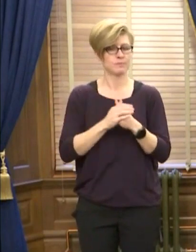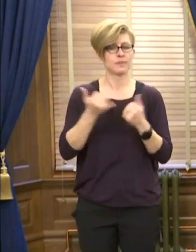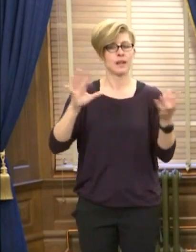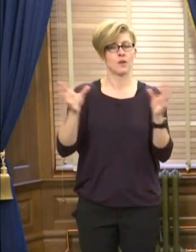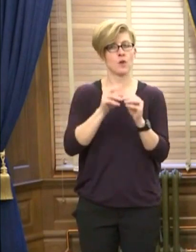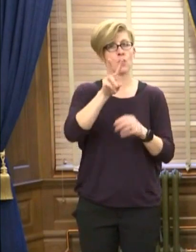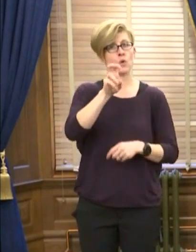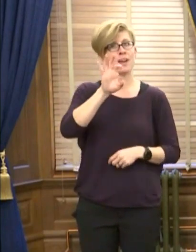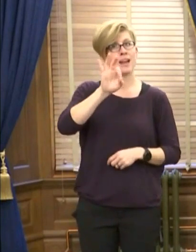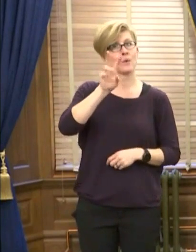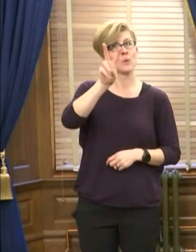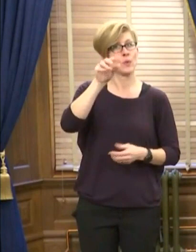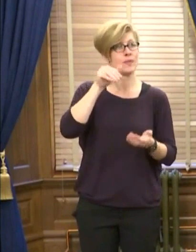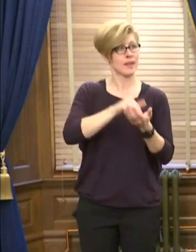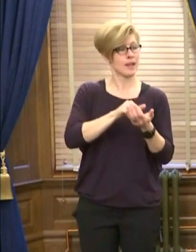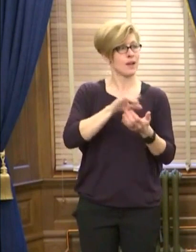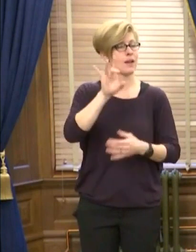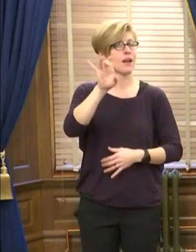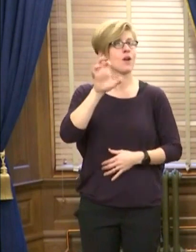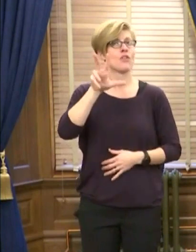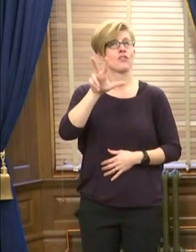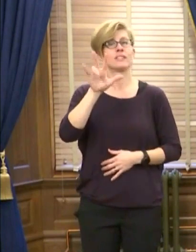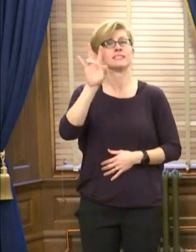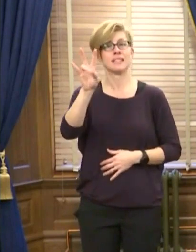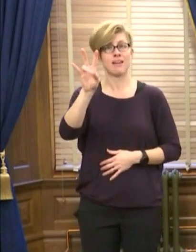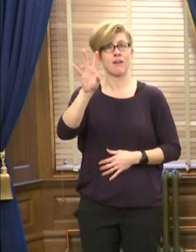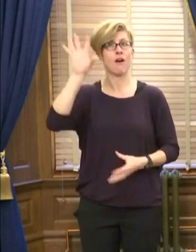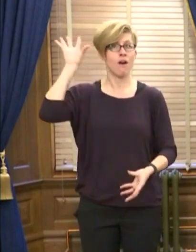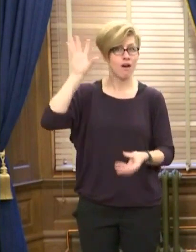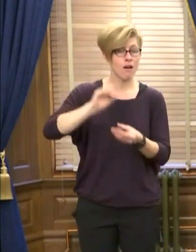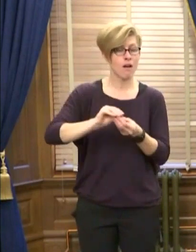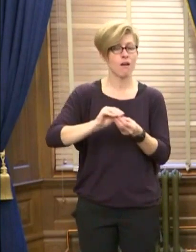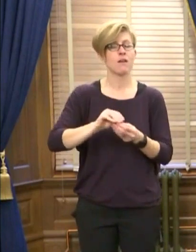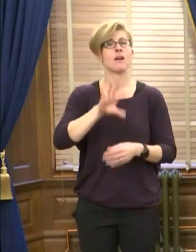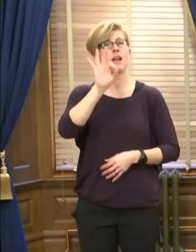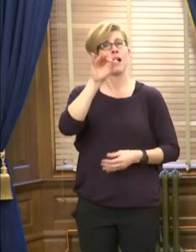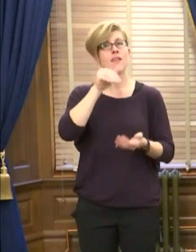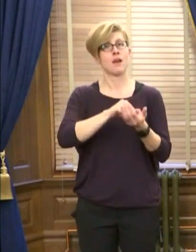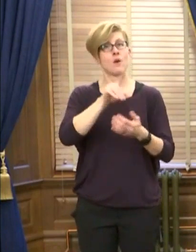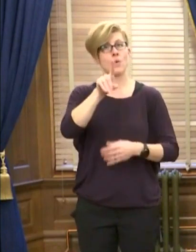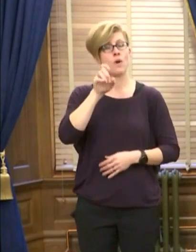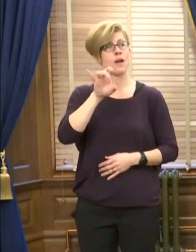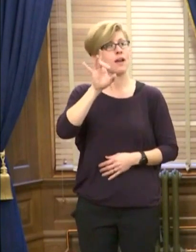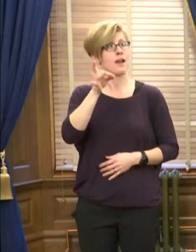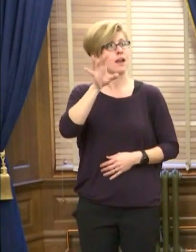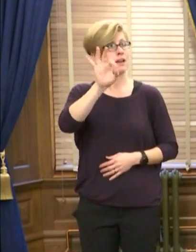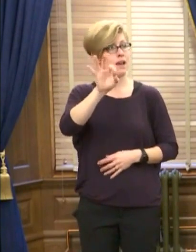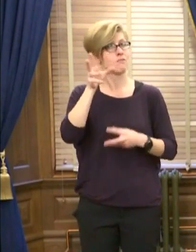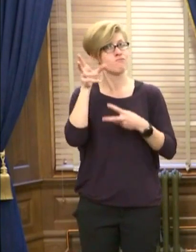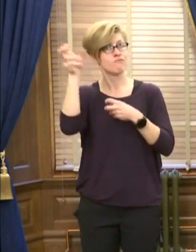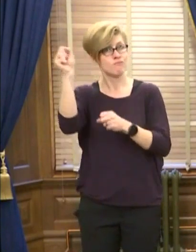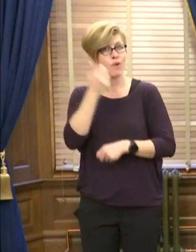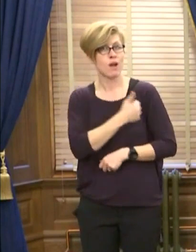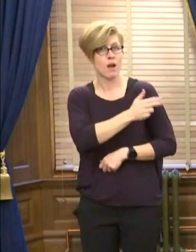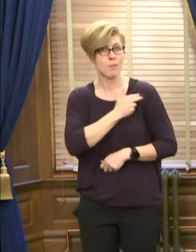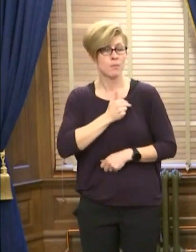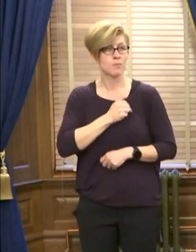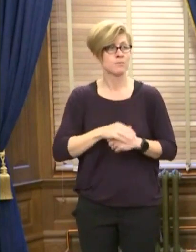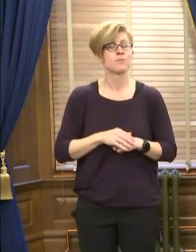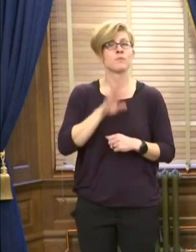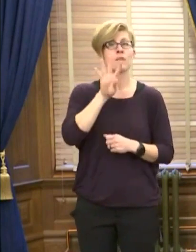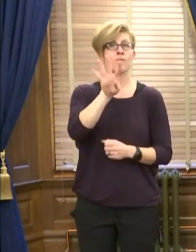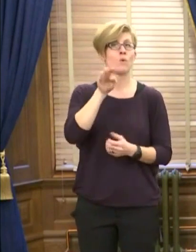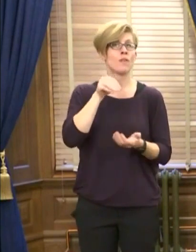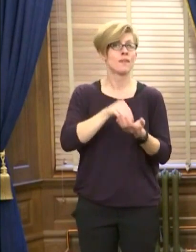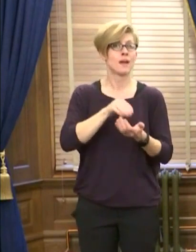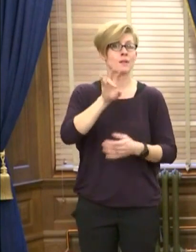292,837 cases, 9,189 hospitalizations, and 4